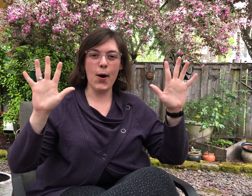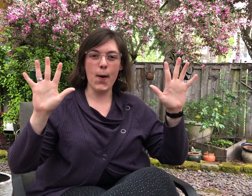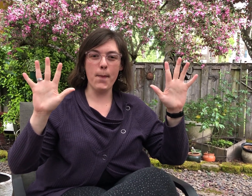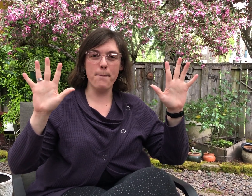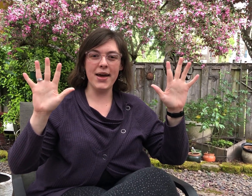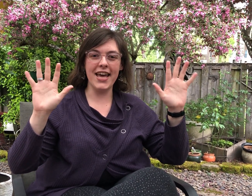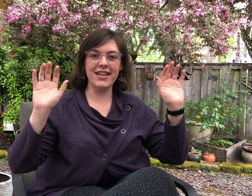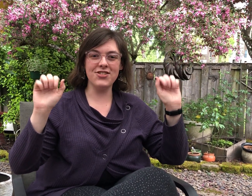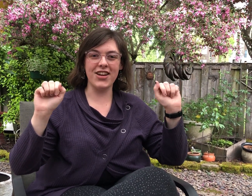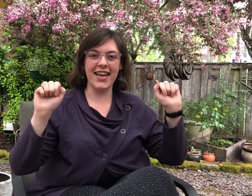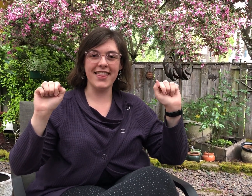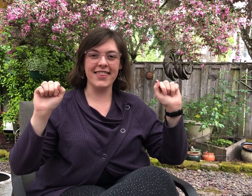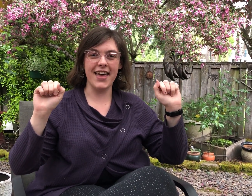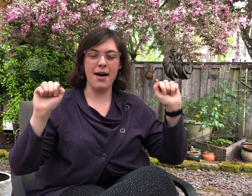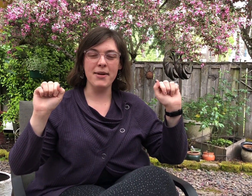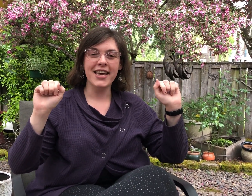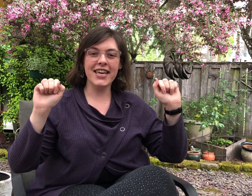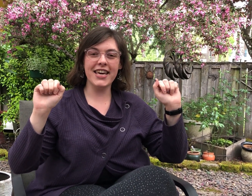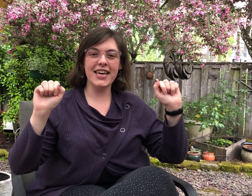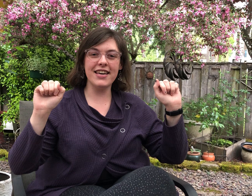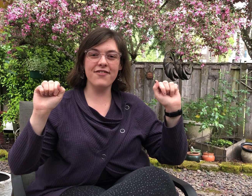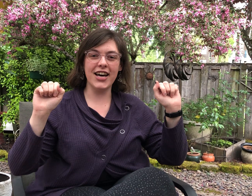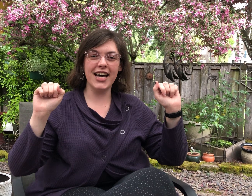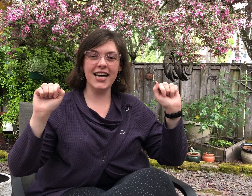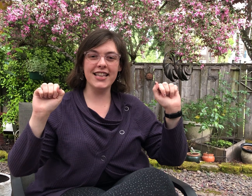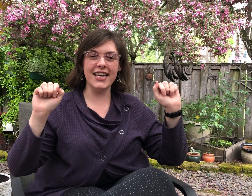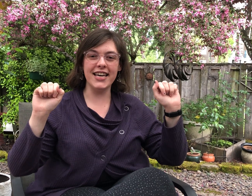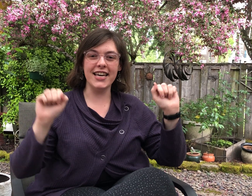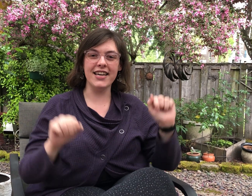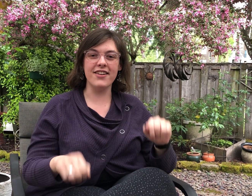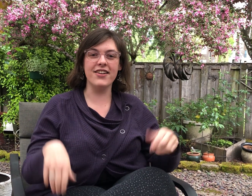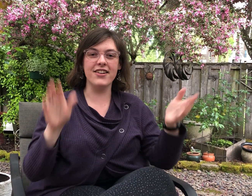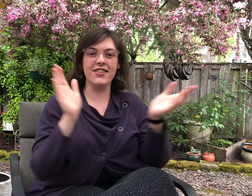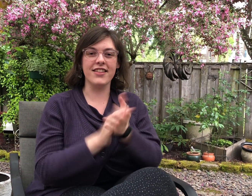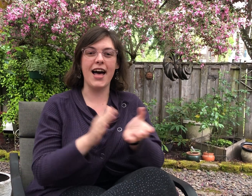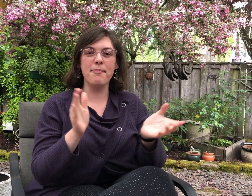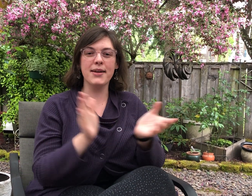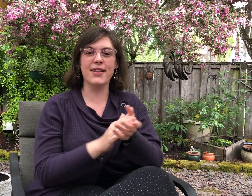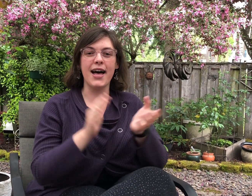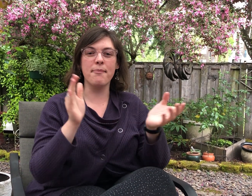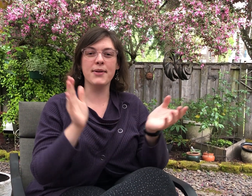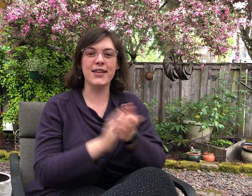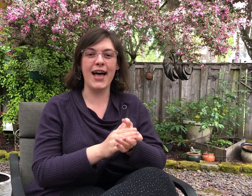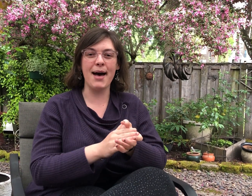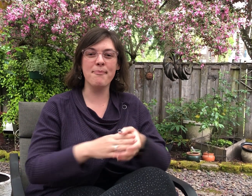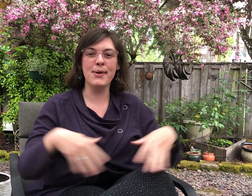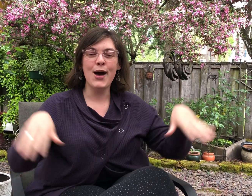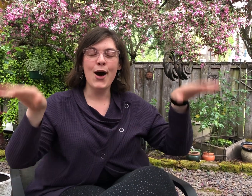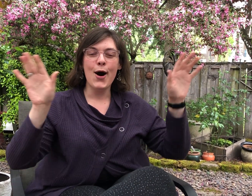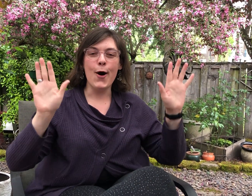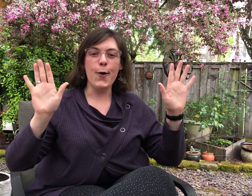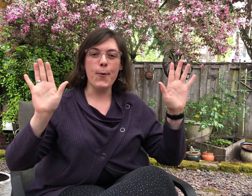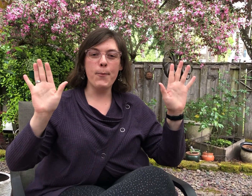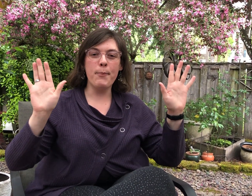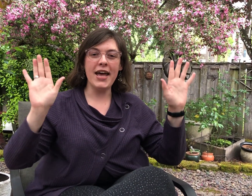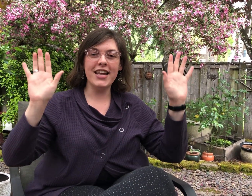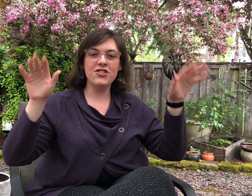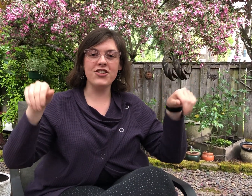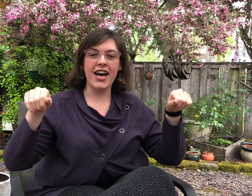Open, shut them. Give a little clap, clap, clap. Open, shut